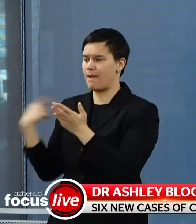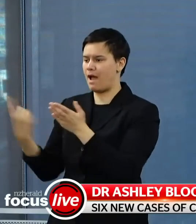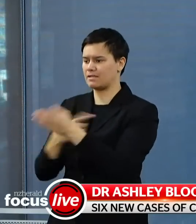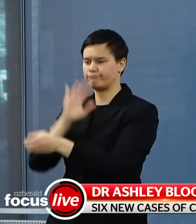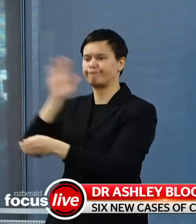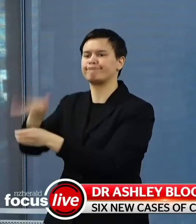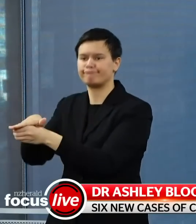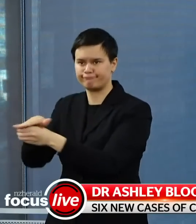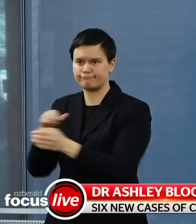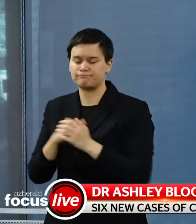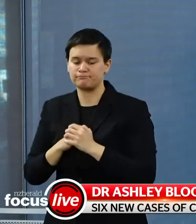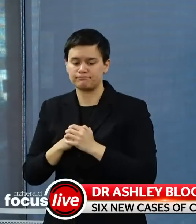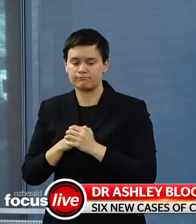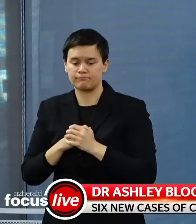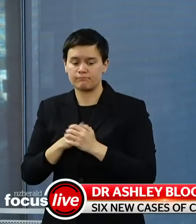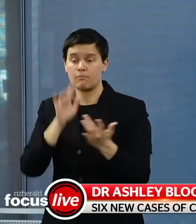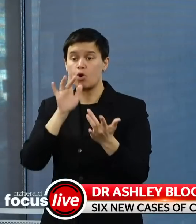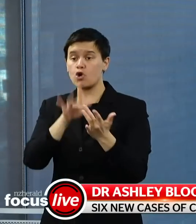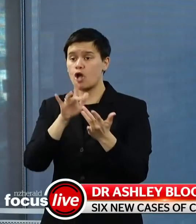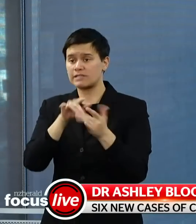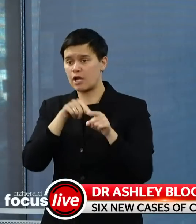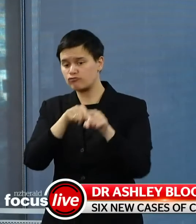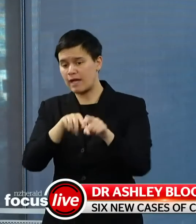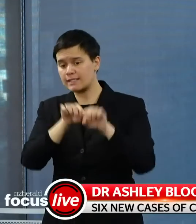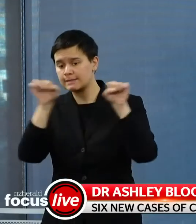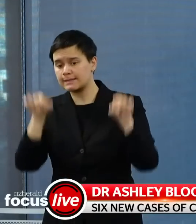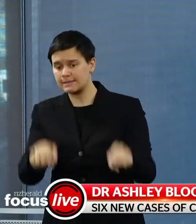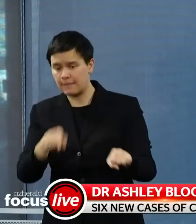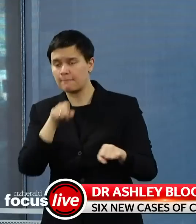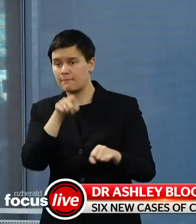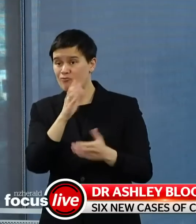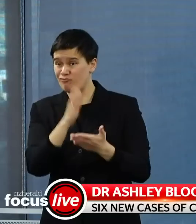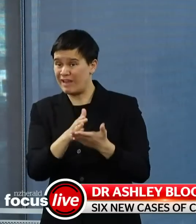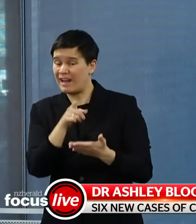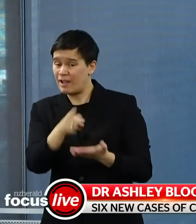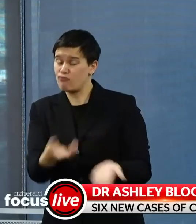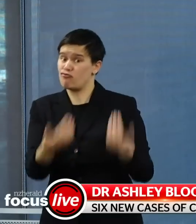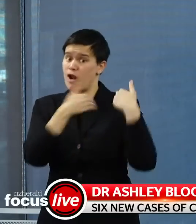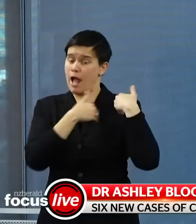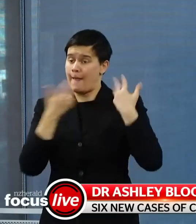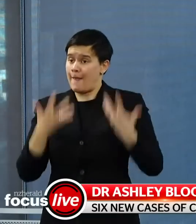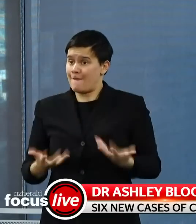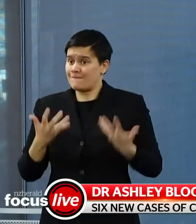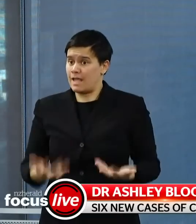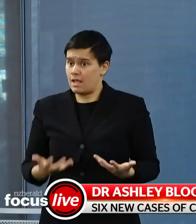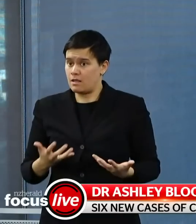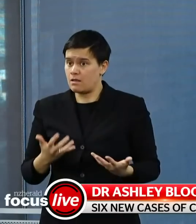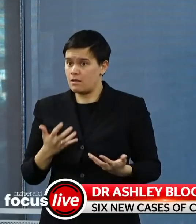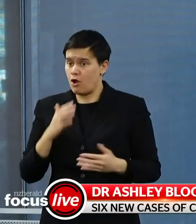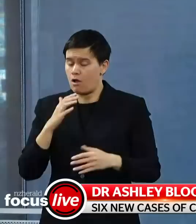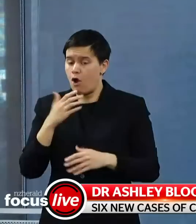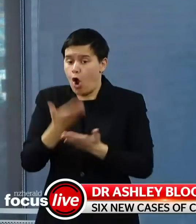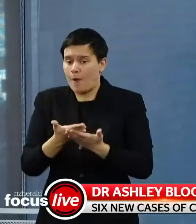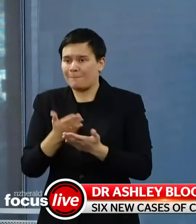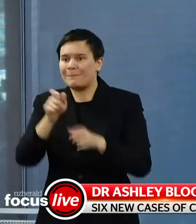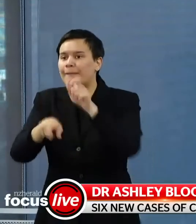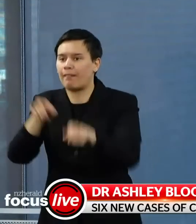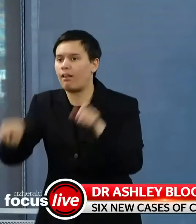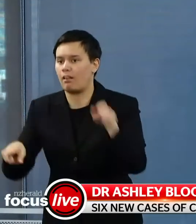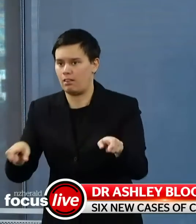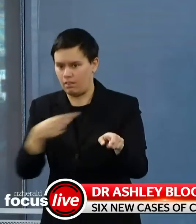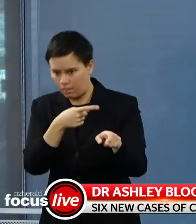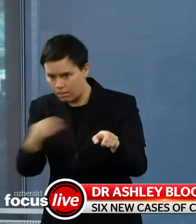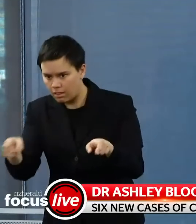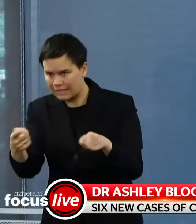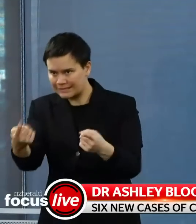our contact tracing people system always relies on people and if you test positive for COVID-19 we need to know not just